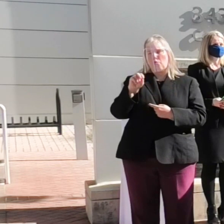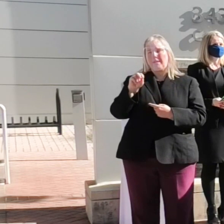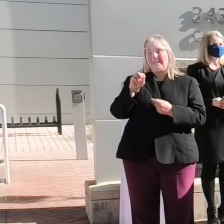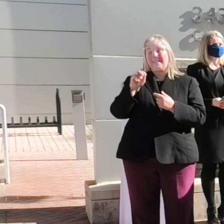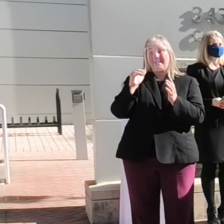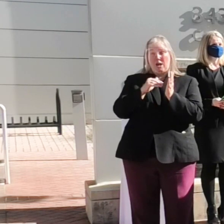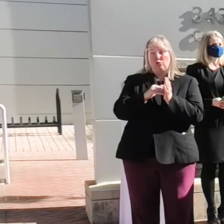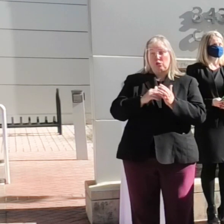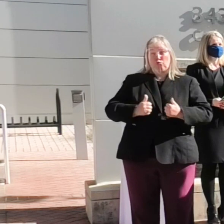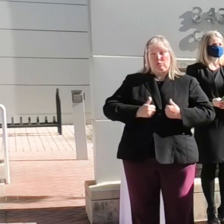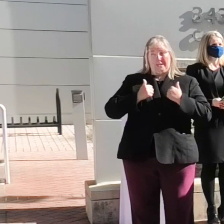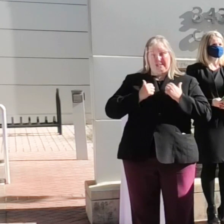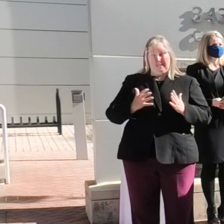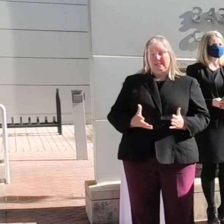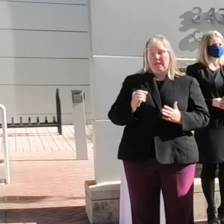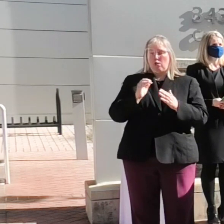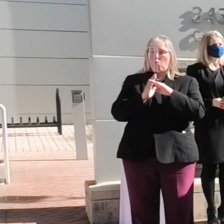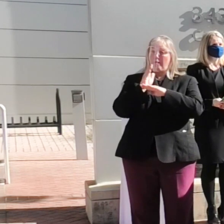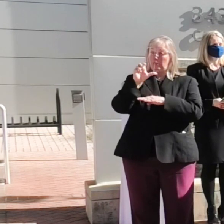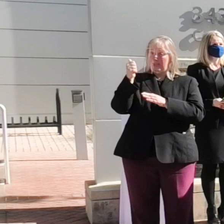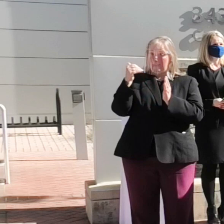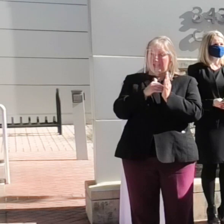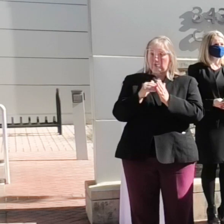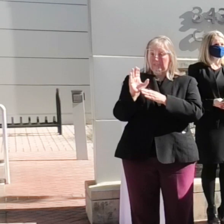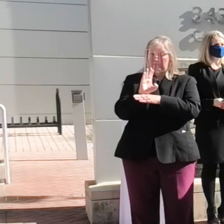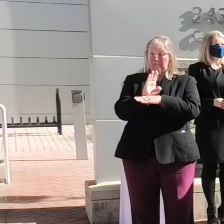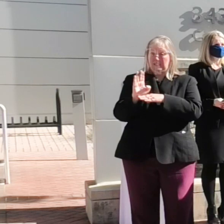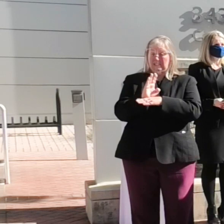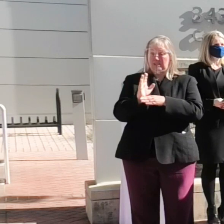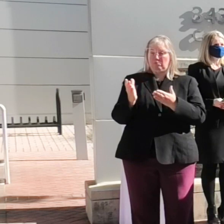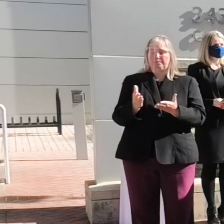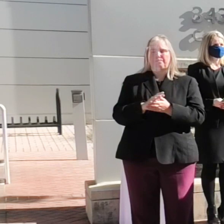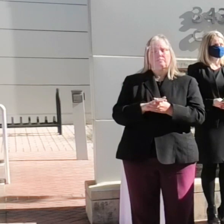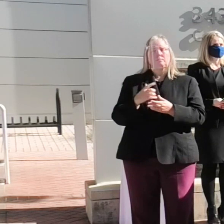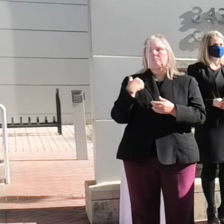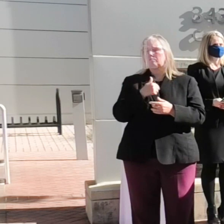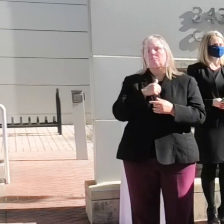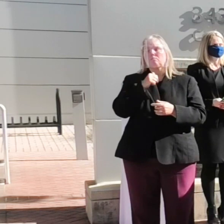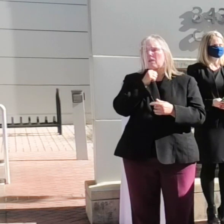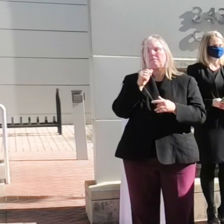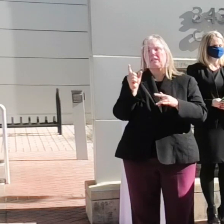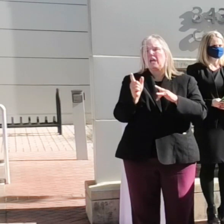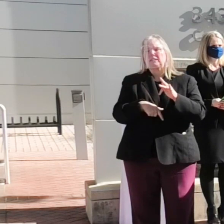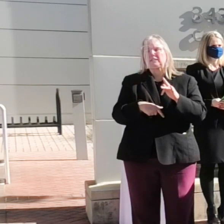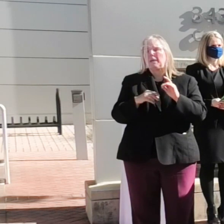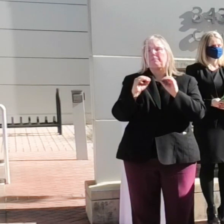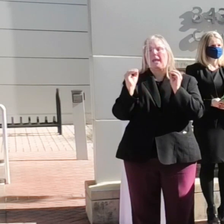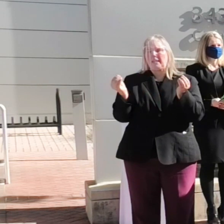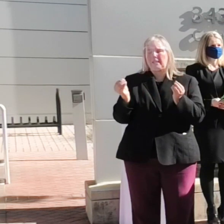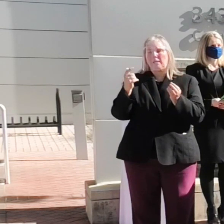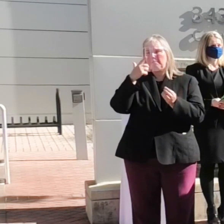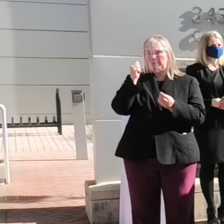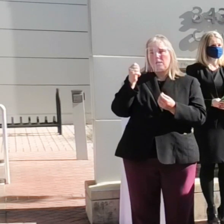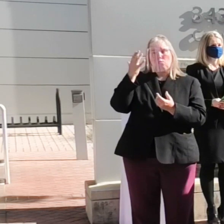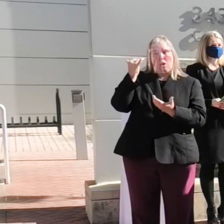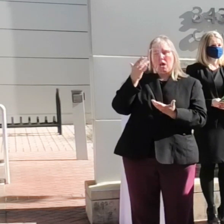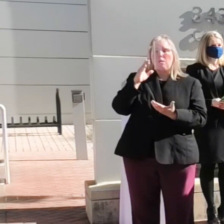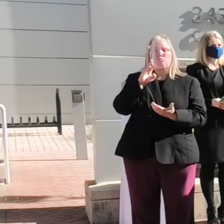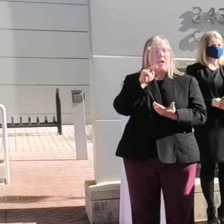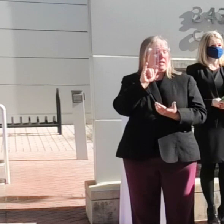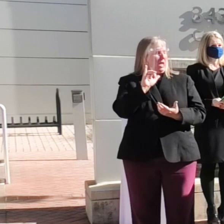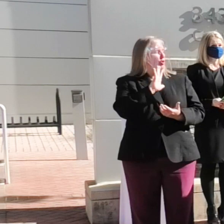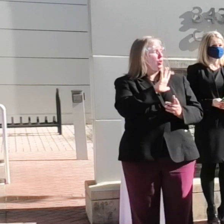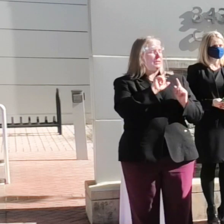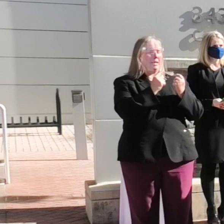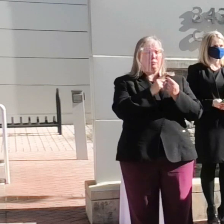residents and over 10,000 businesses. And we haven't skipped a beat because of Brandi and her team. So please give